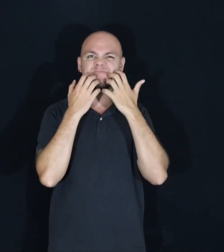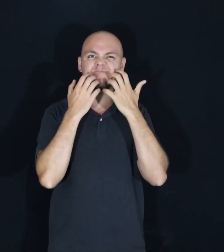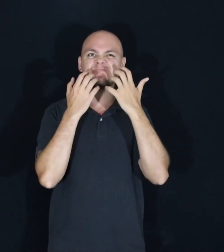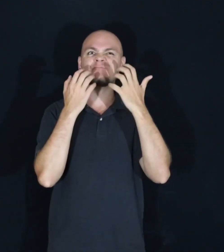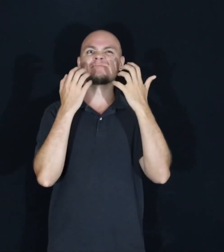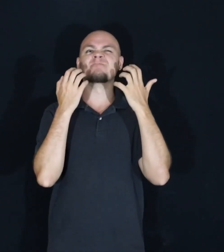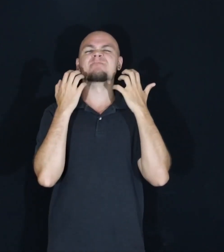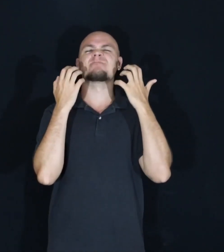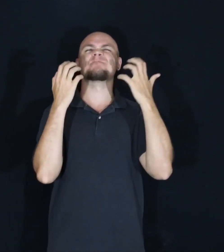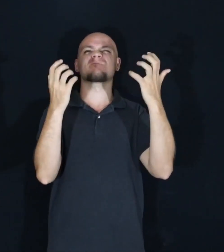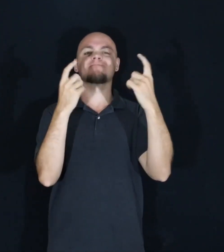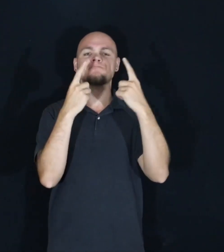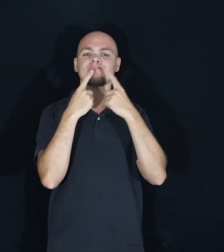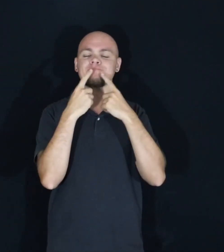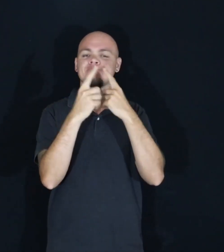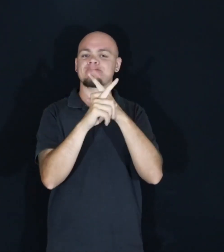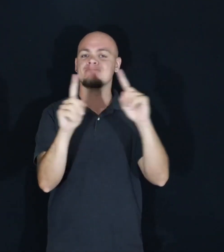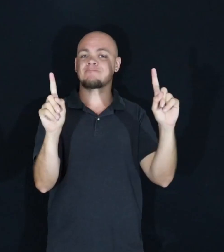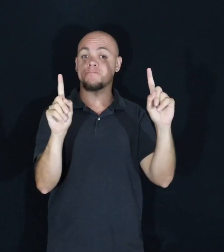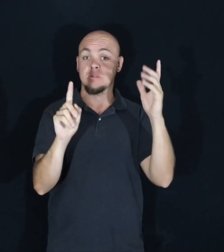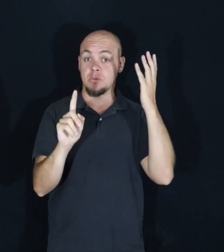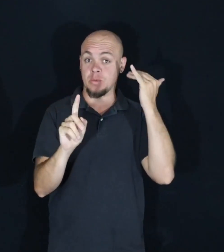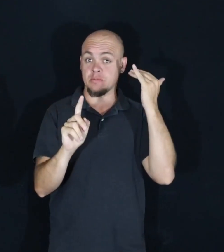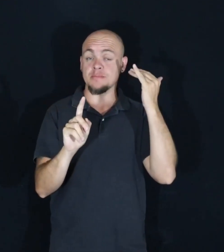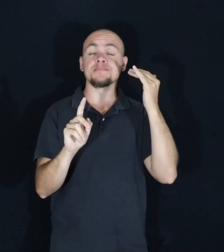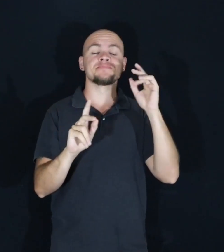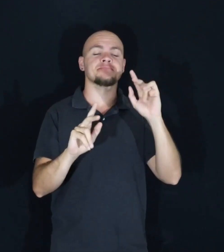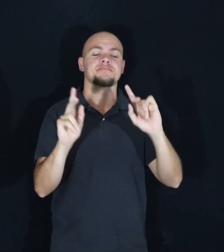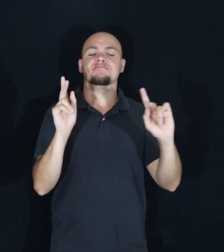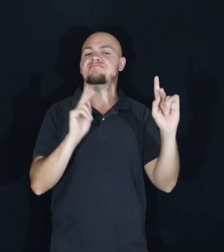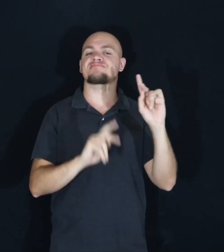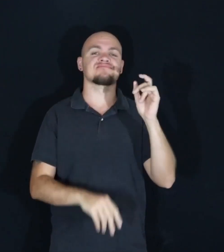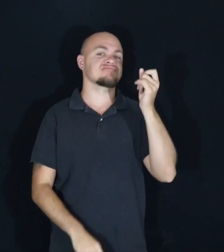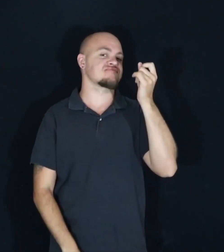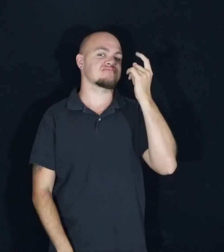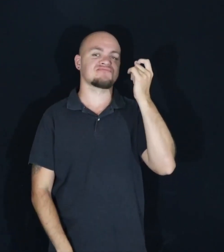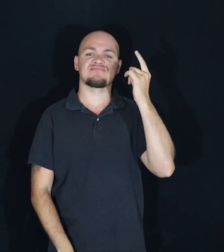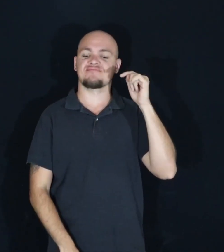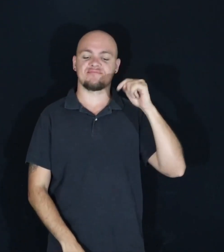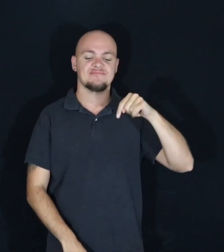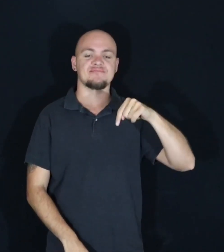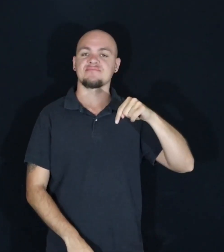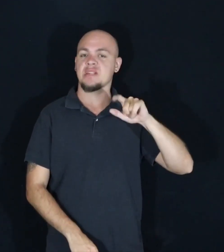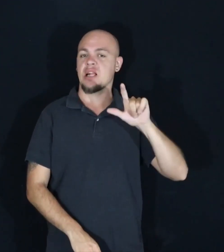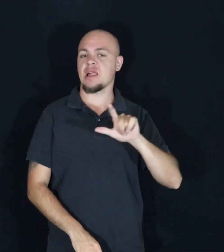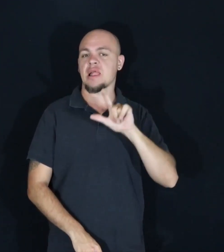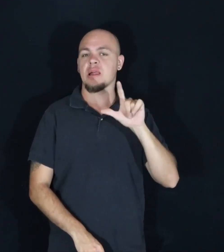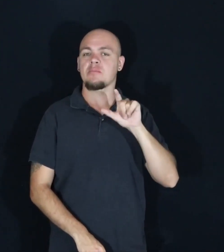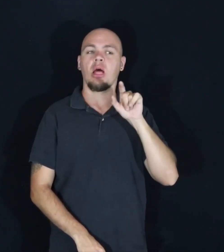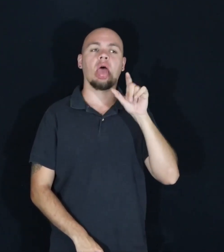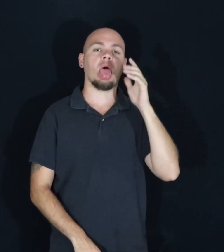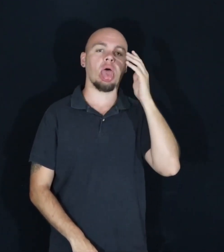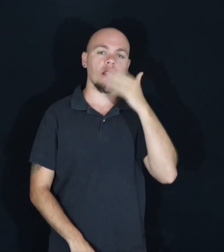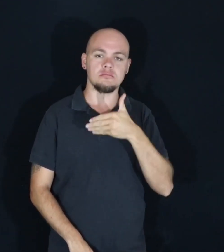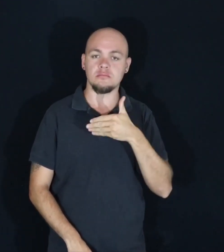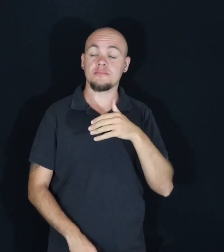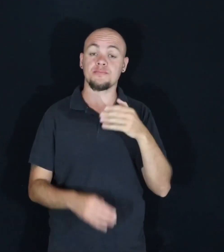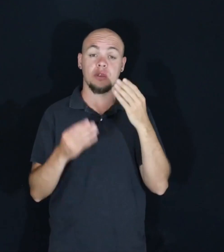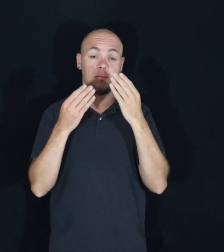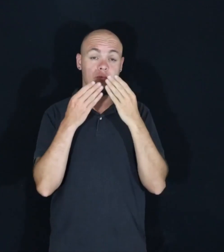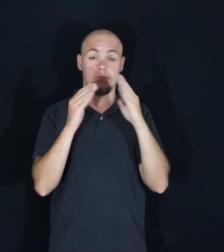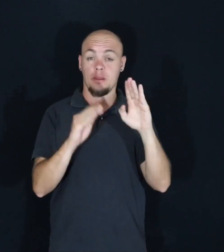rooftops because people don't know what they're missing. Public libraries